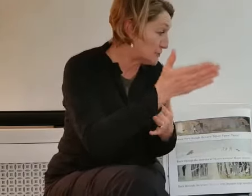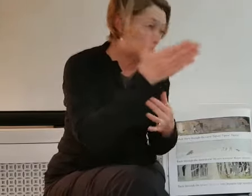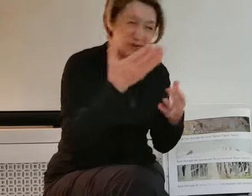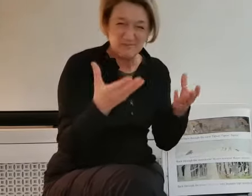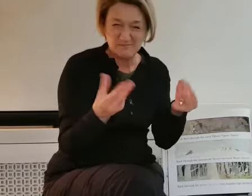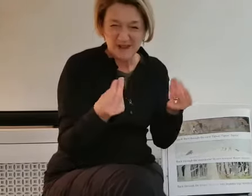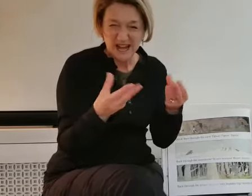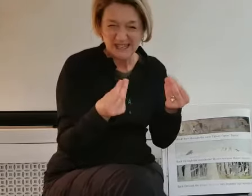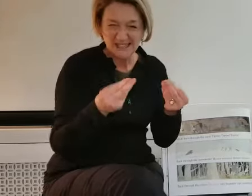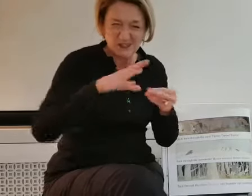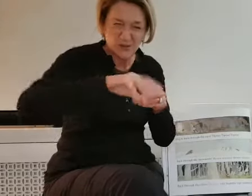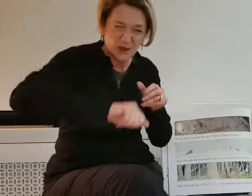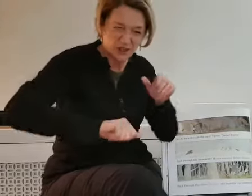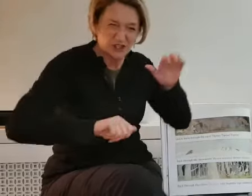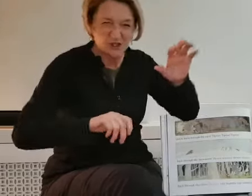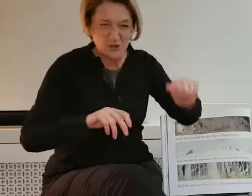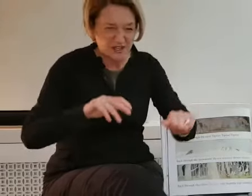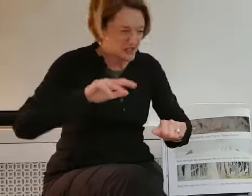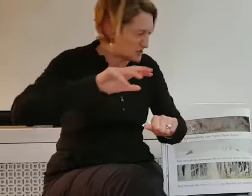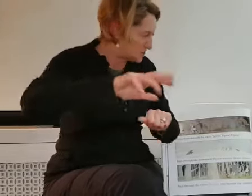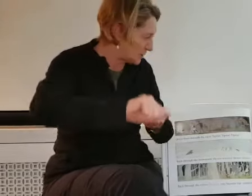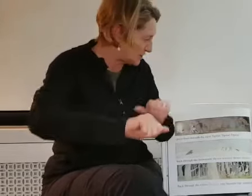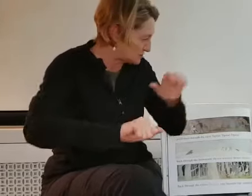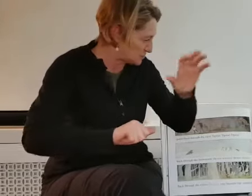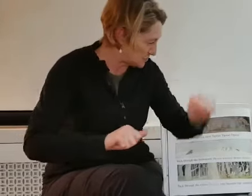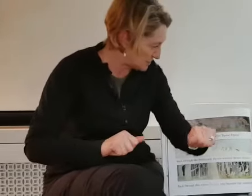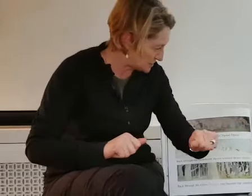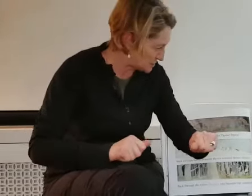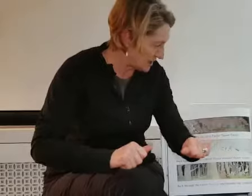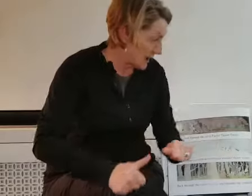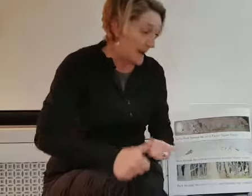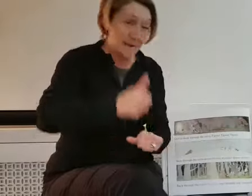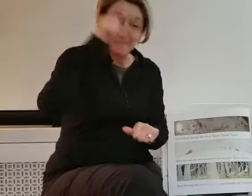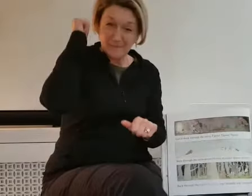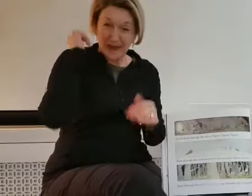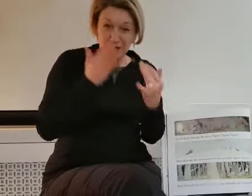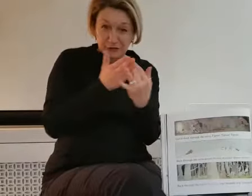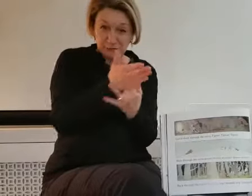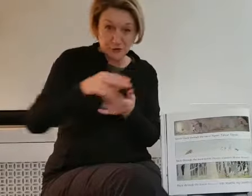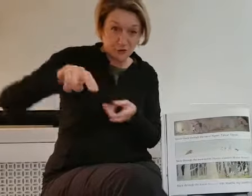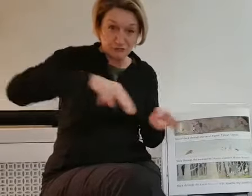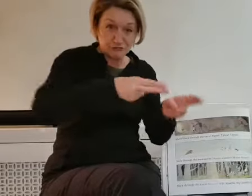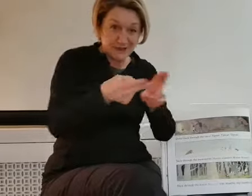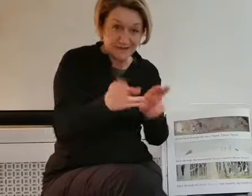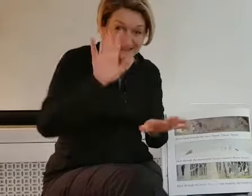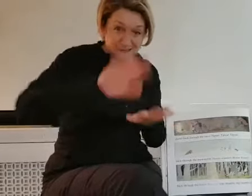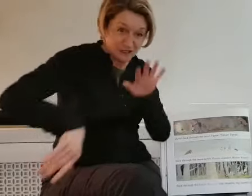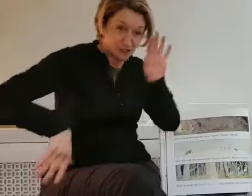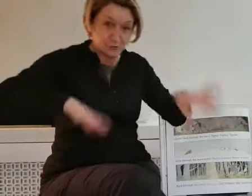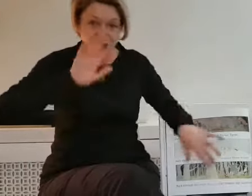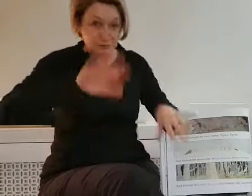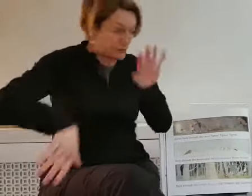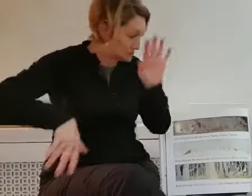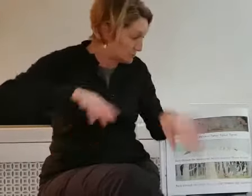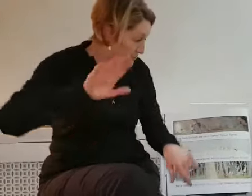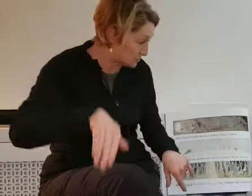the mud. Squirt, squirt, squirt, squirt, squirt. Back through the river. Splish, splosh, splish, splosh.